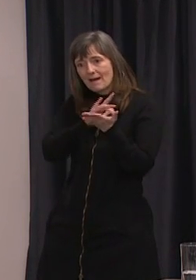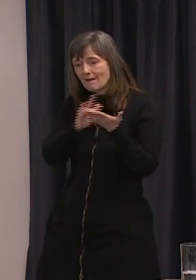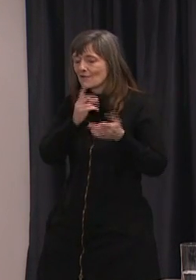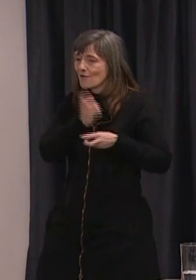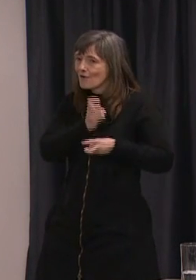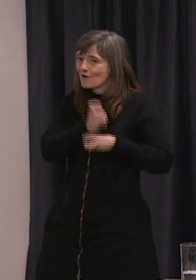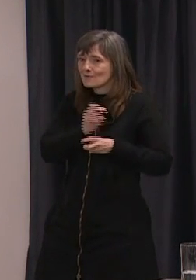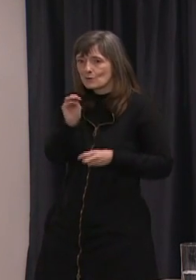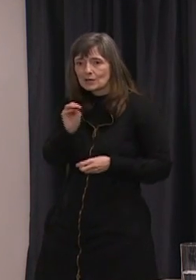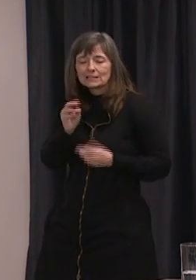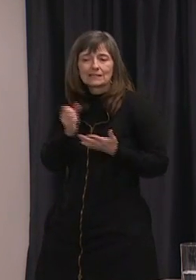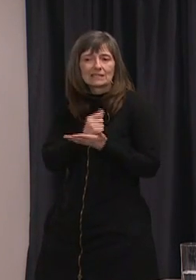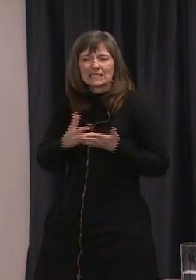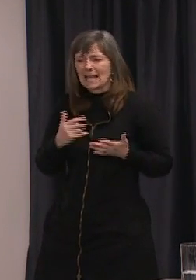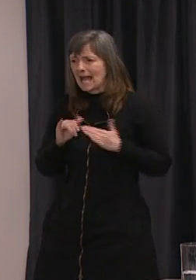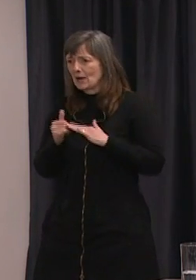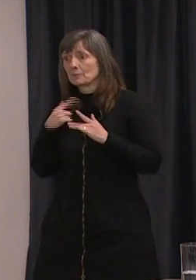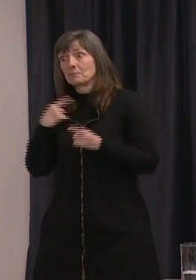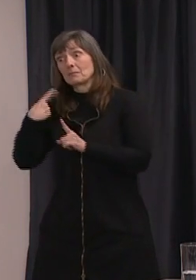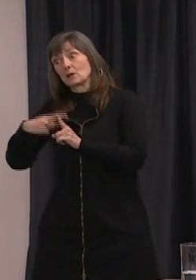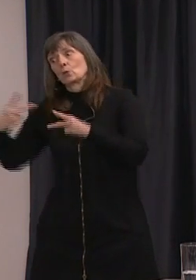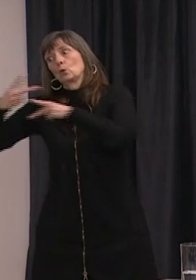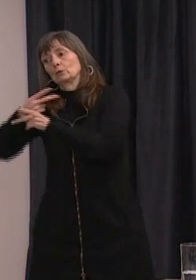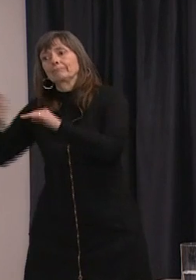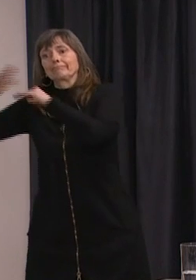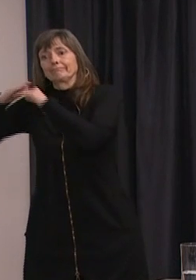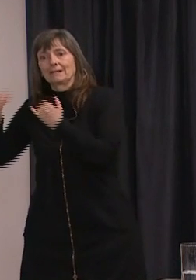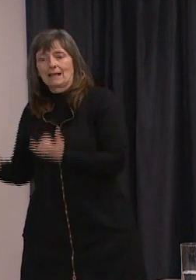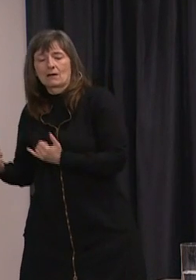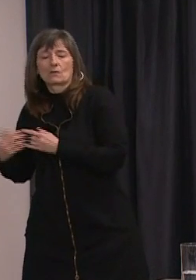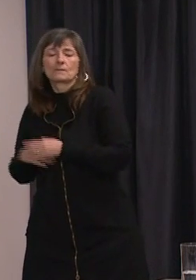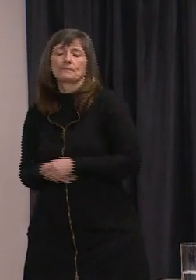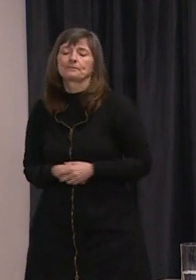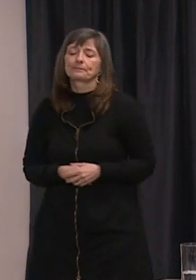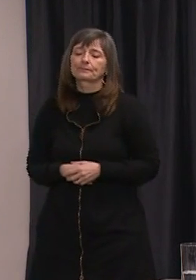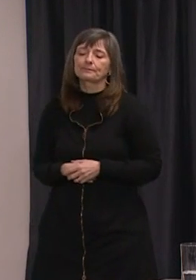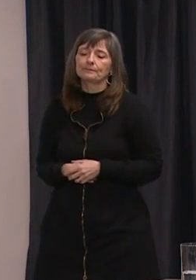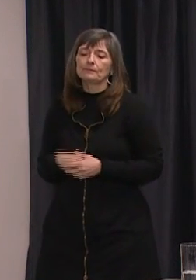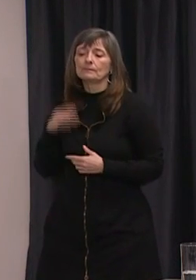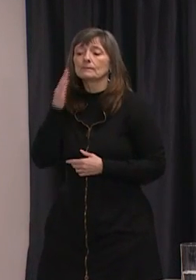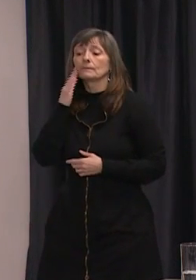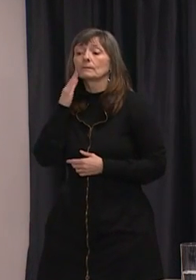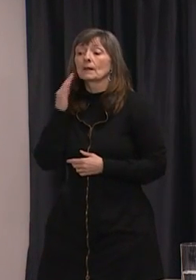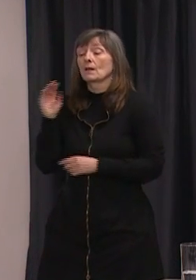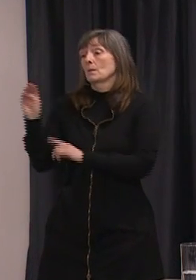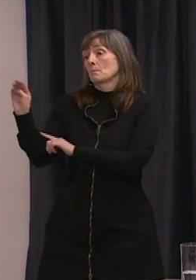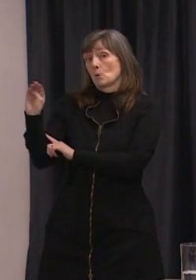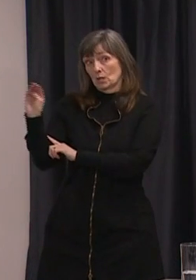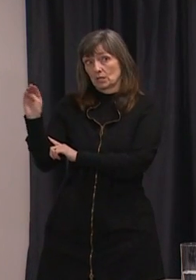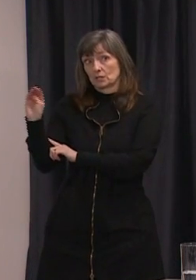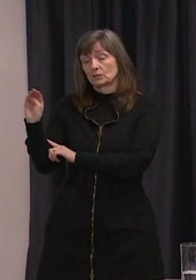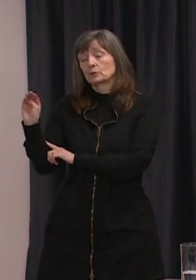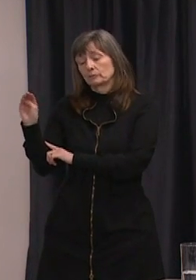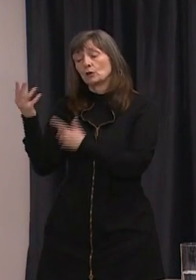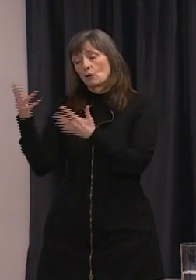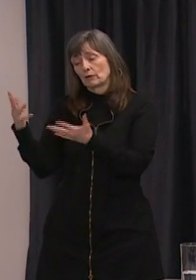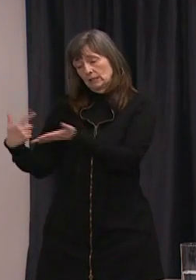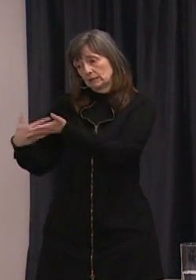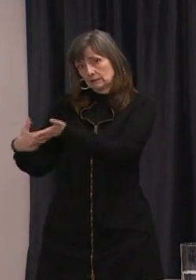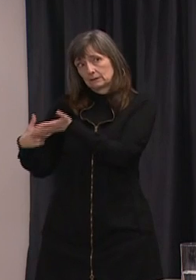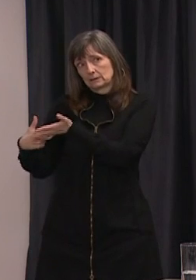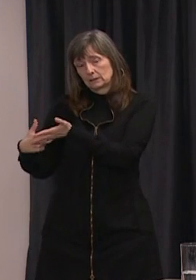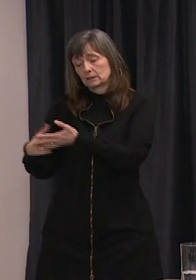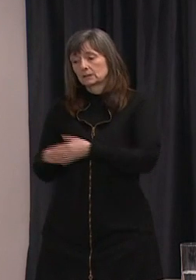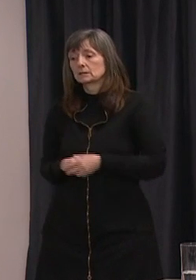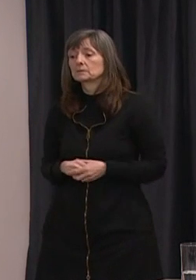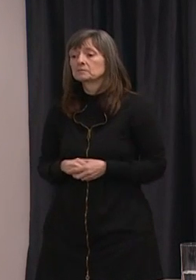um across relevant government departments the mortgage issue has been looked at um i know